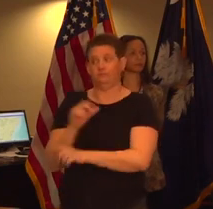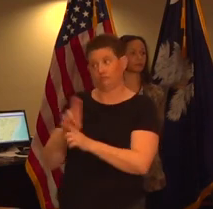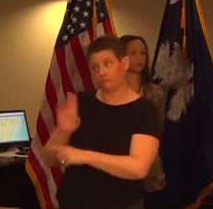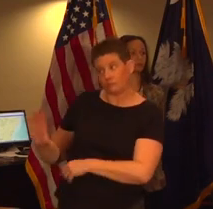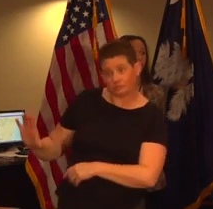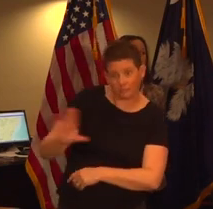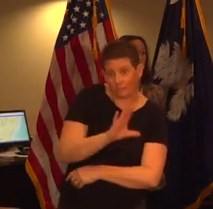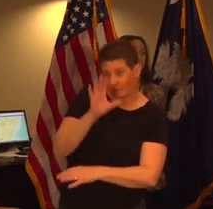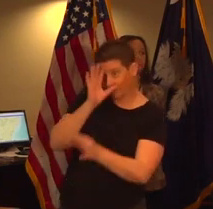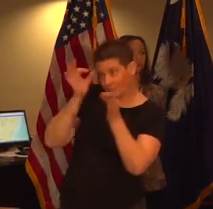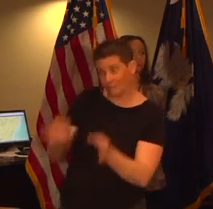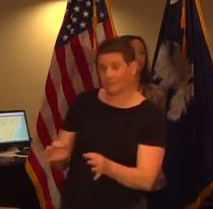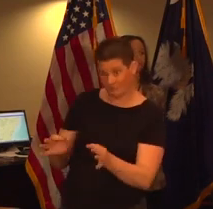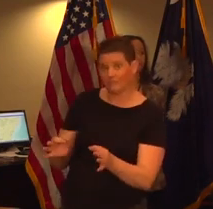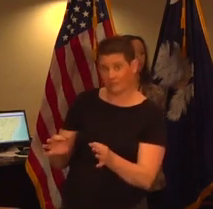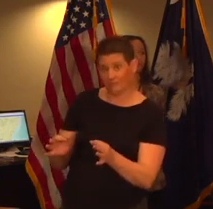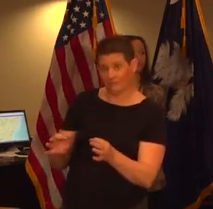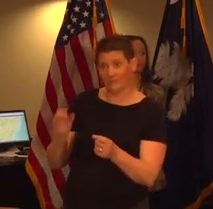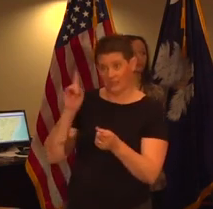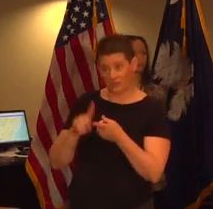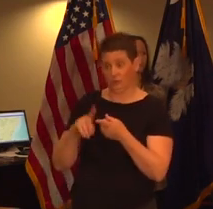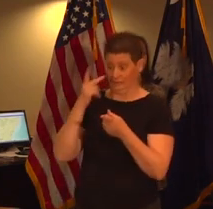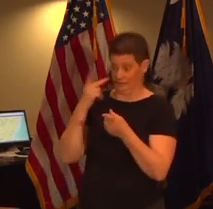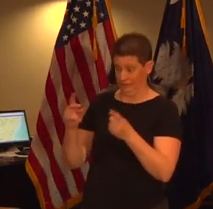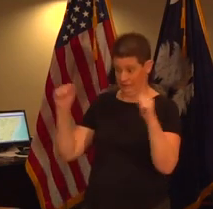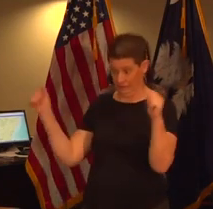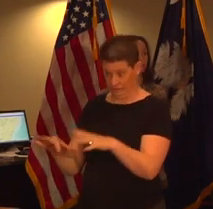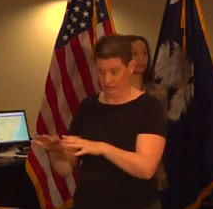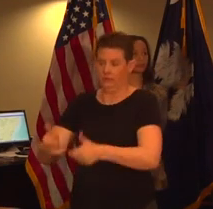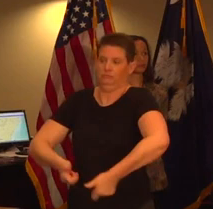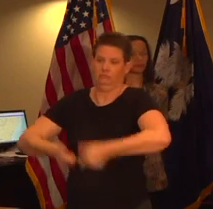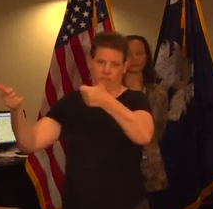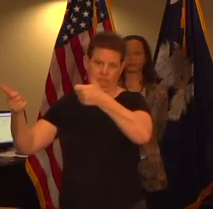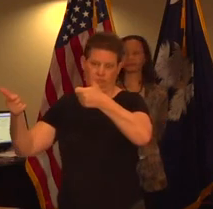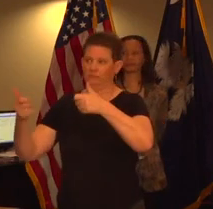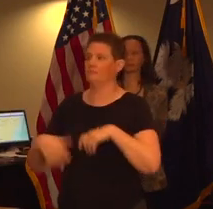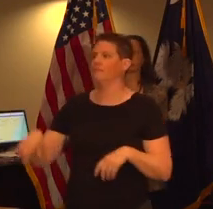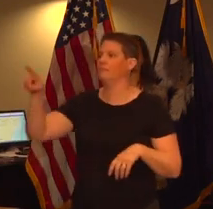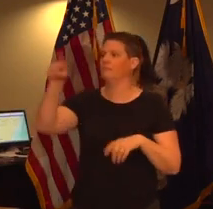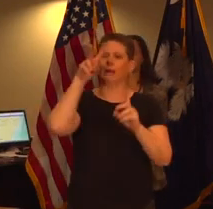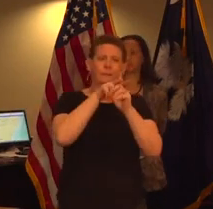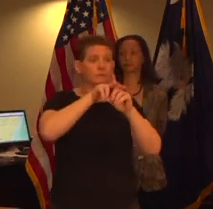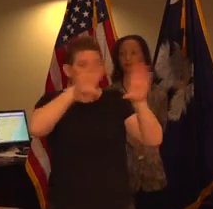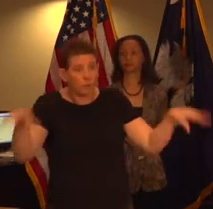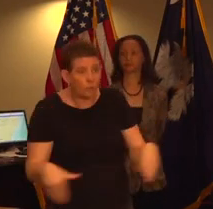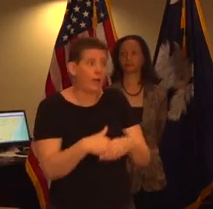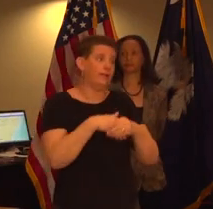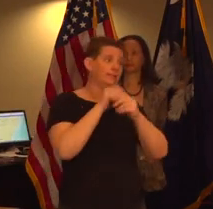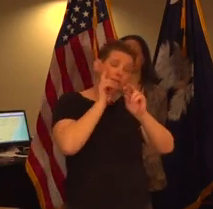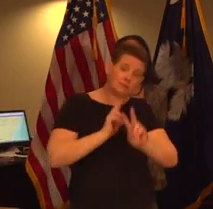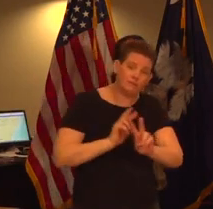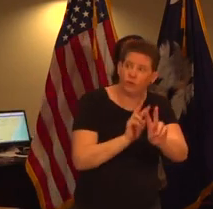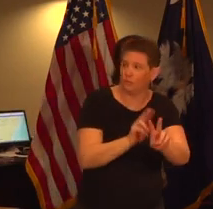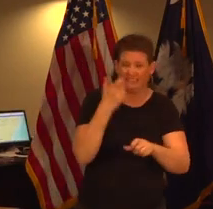discretion and dispersing if they believe it to be necessary will this apply to weddings or funerals or anything like